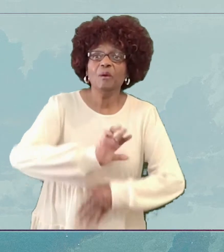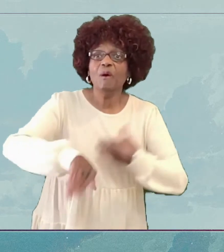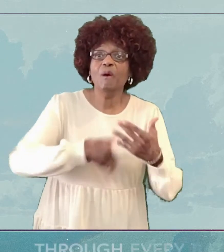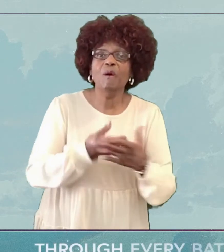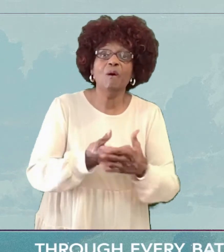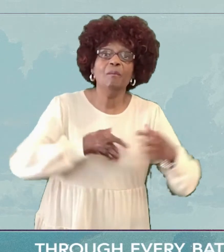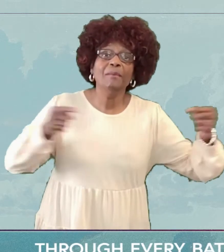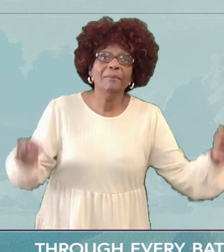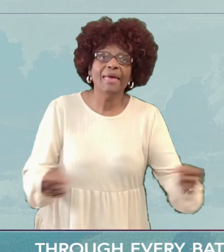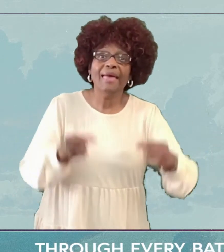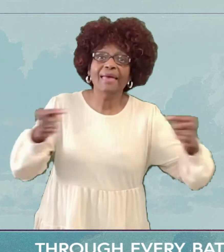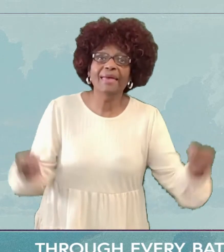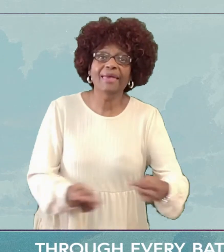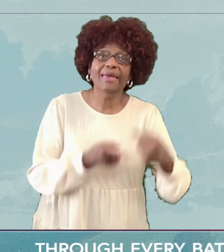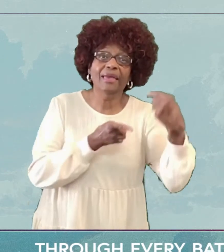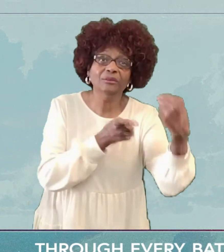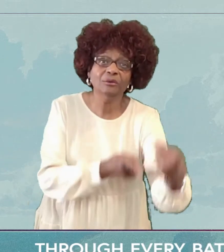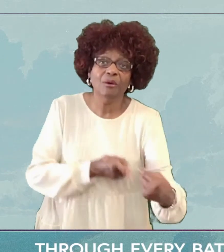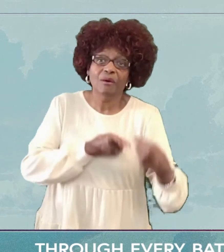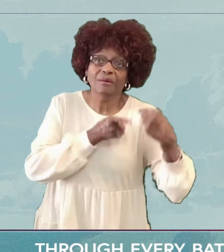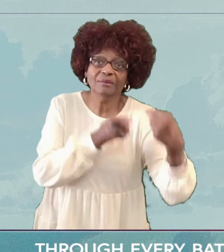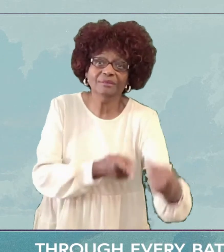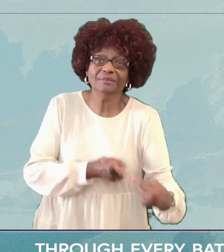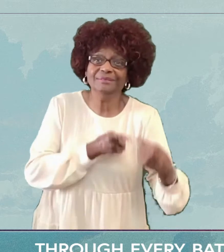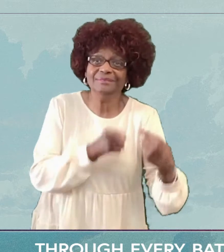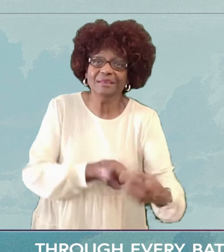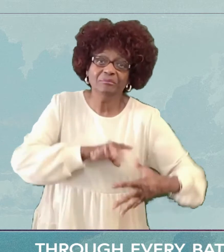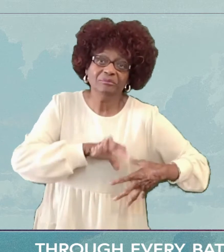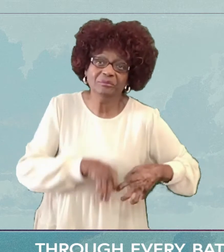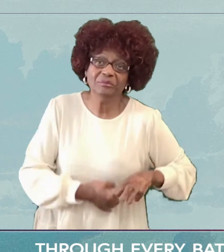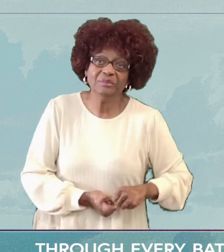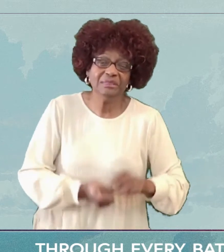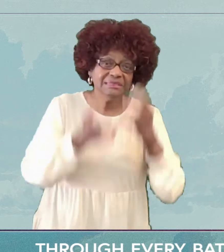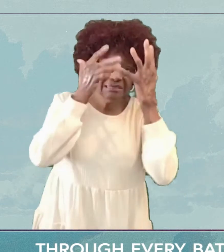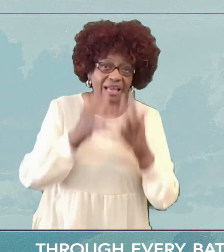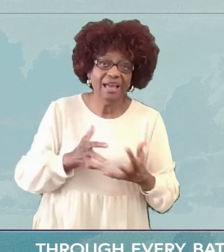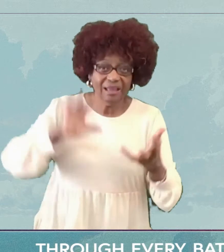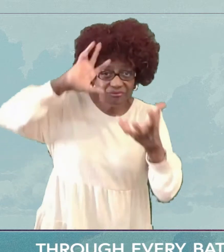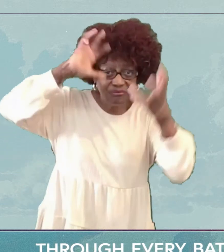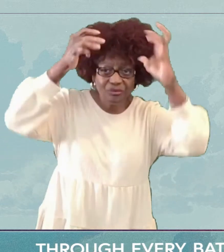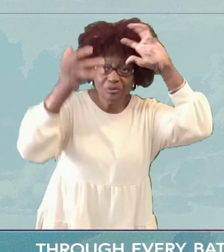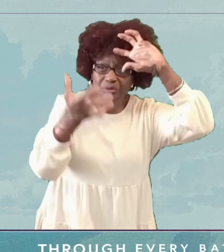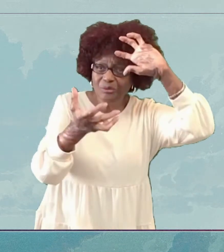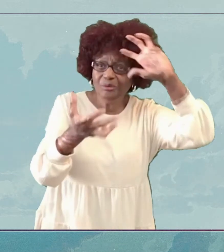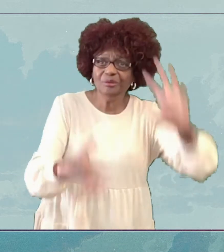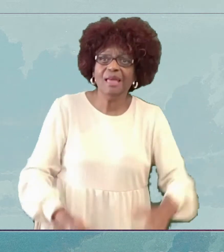Through every battle, through every heartbreak Through